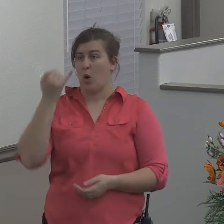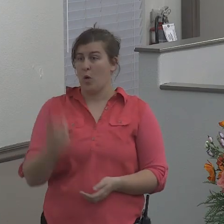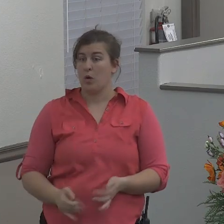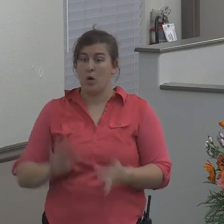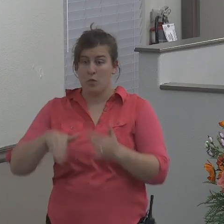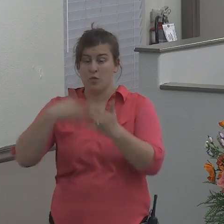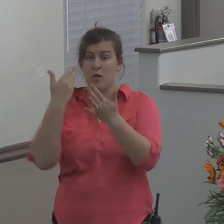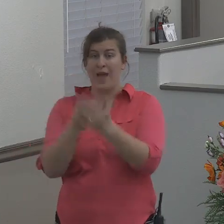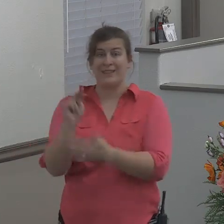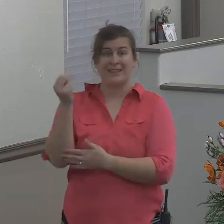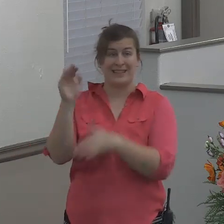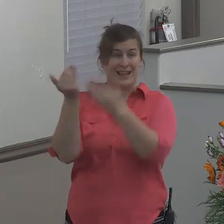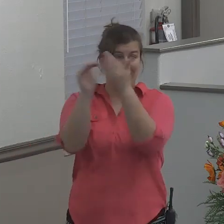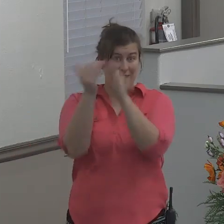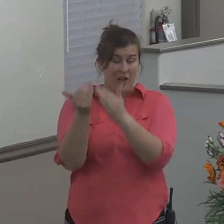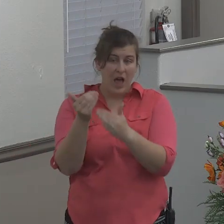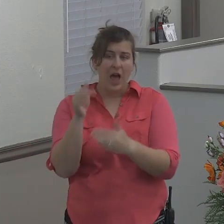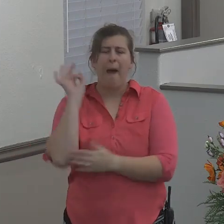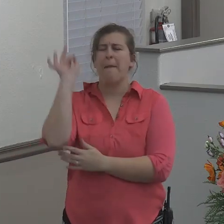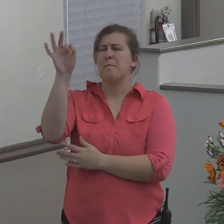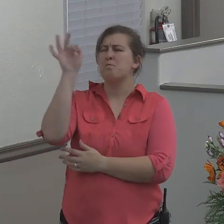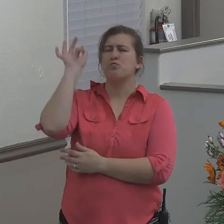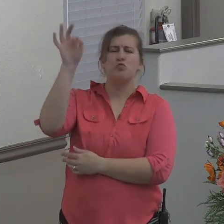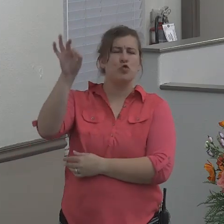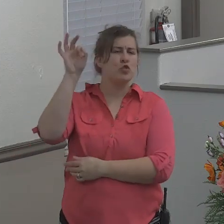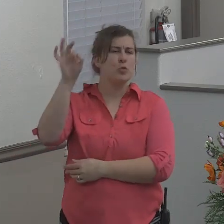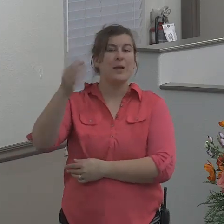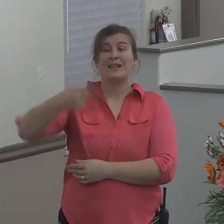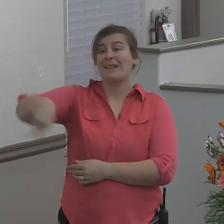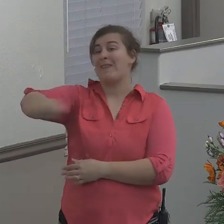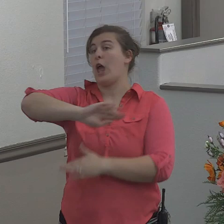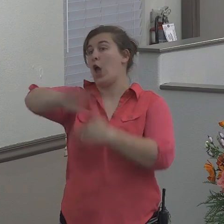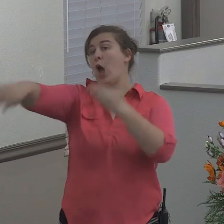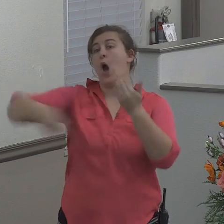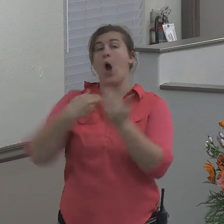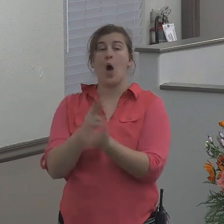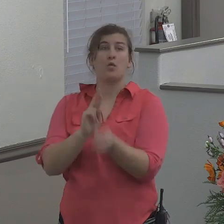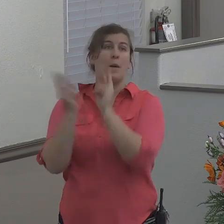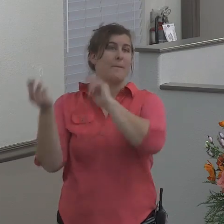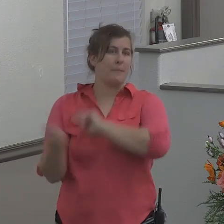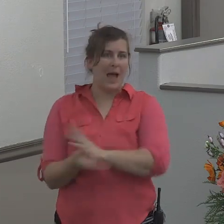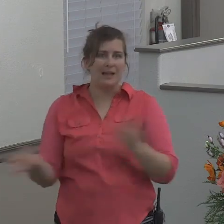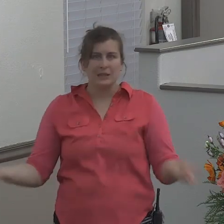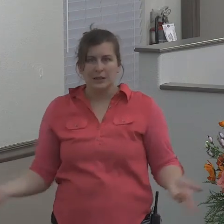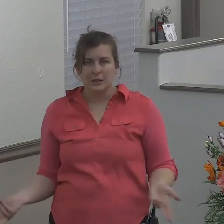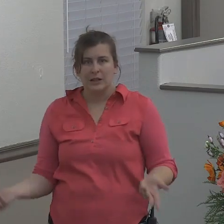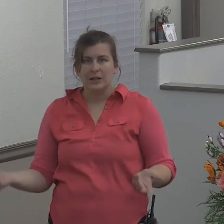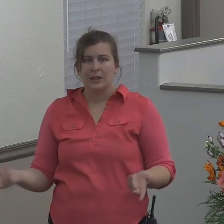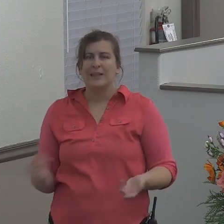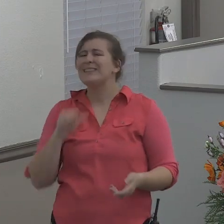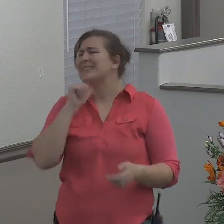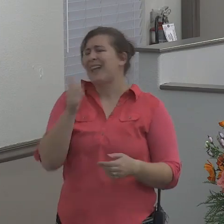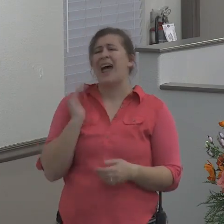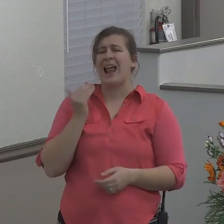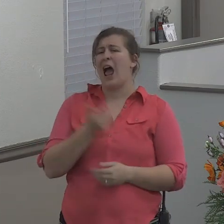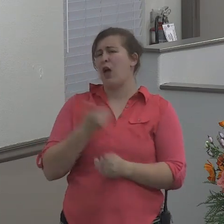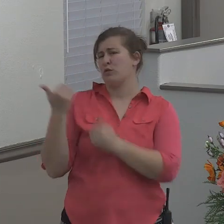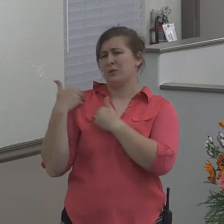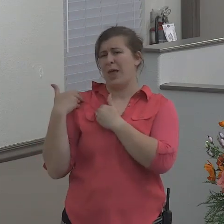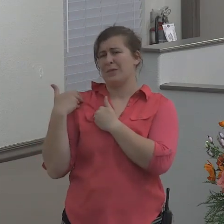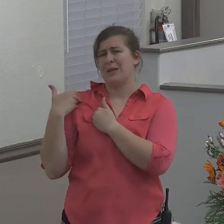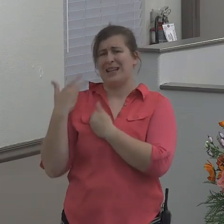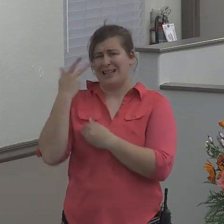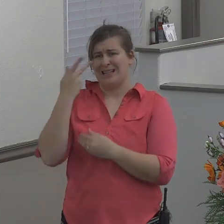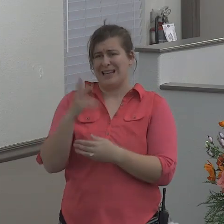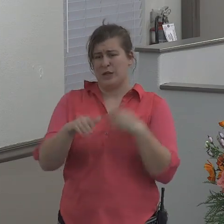do he preaches to them and then they repent remember it's not our job to win anyone to Christ